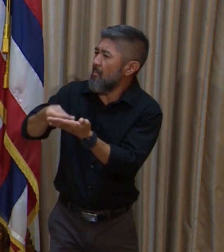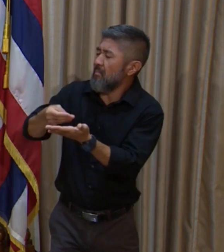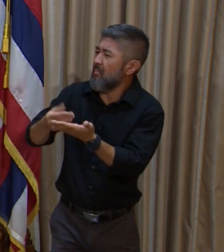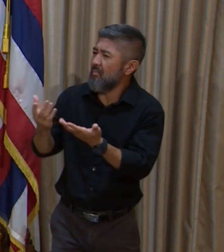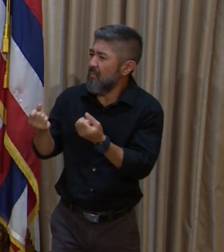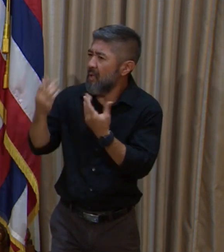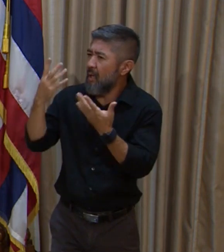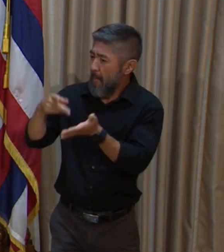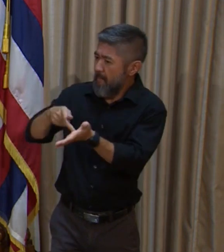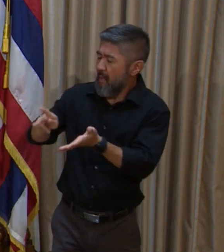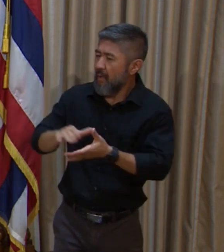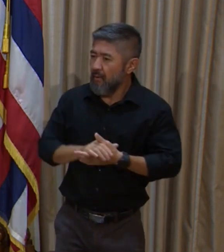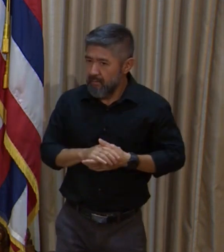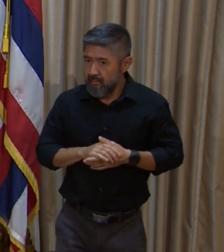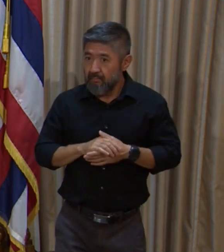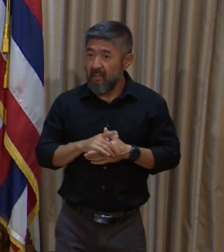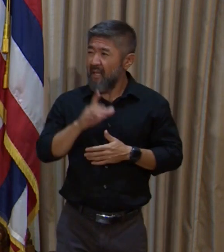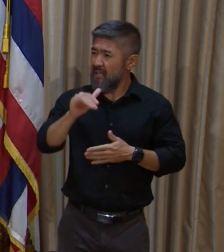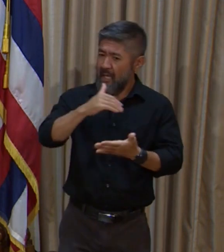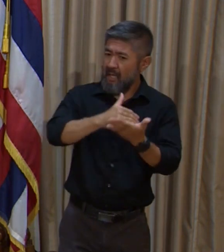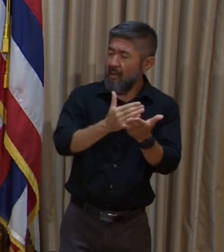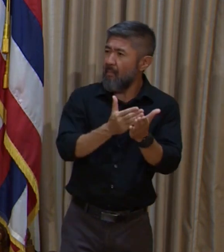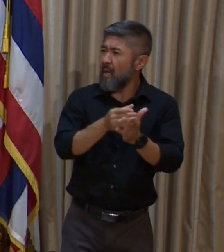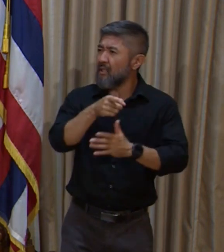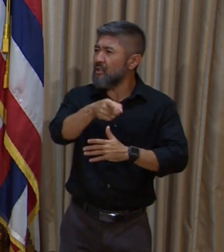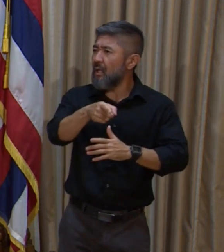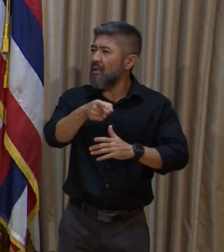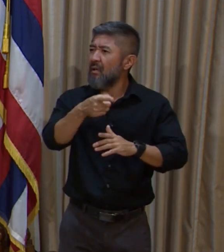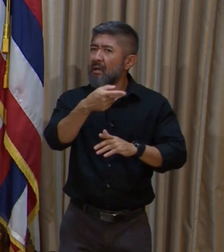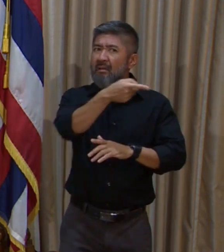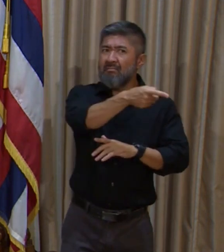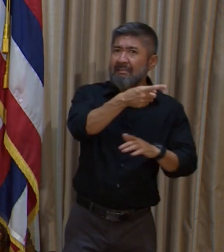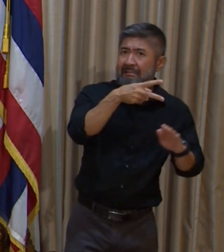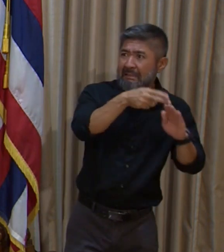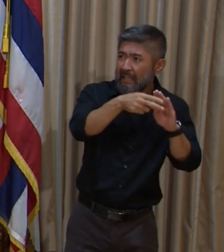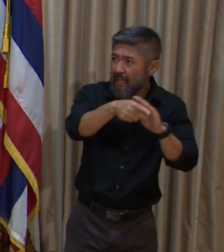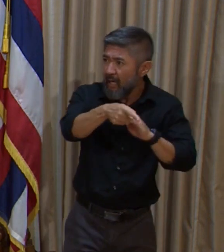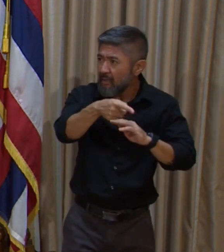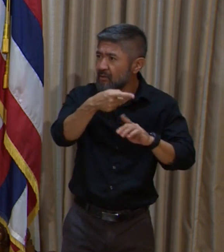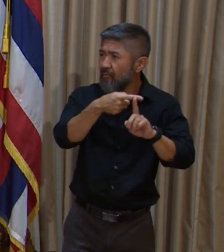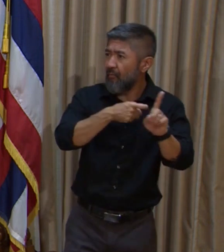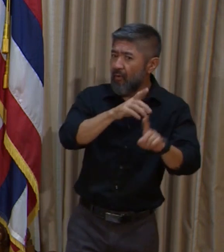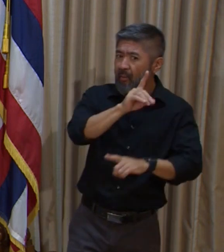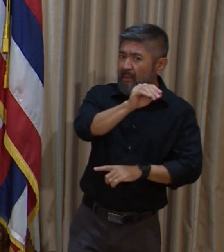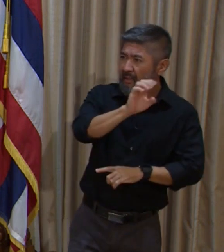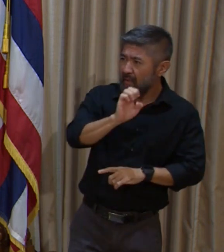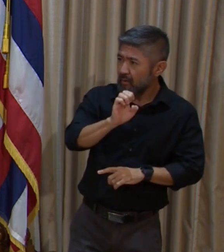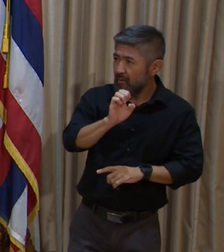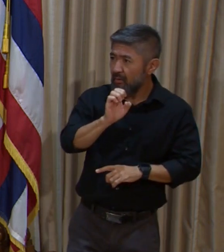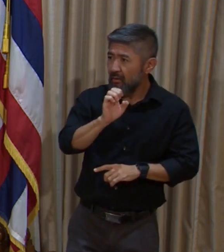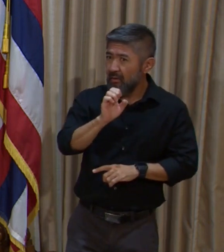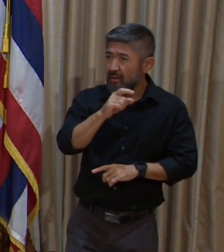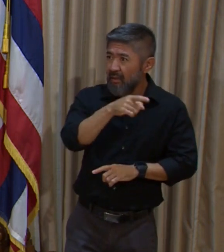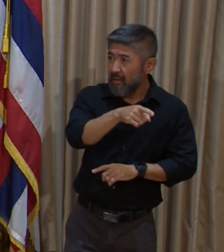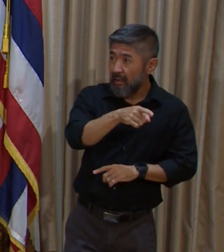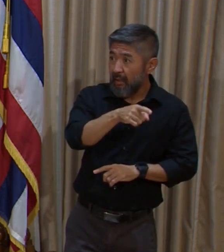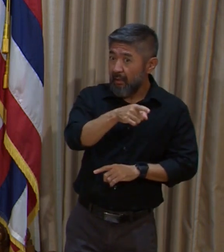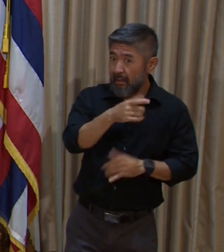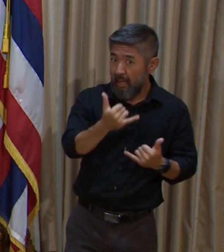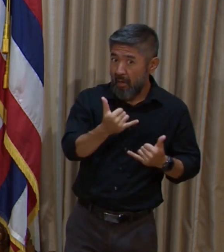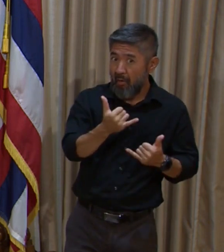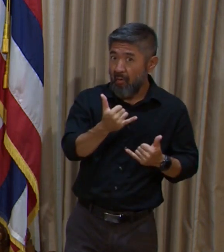proposed budgets that have already been submitted, like those from DOE? Does that mean that maybe they would have to cut less